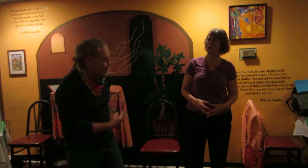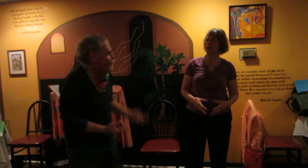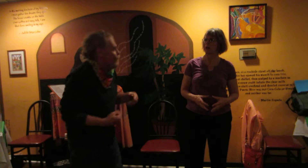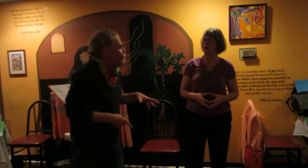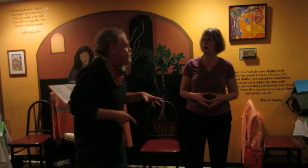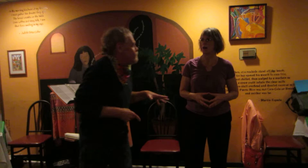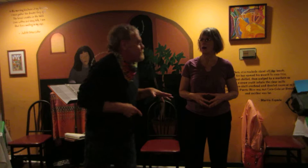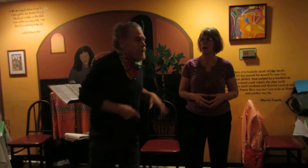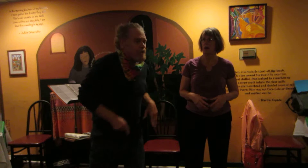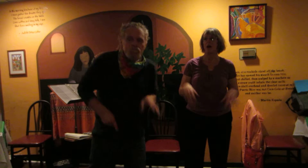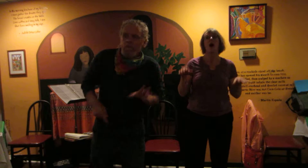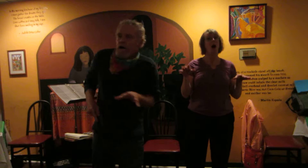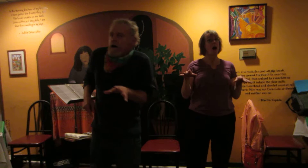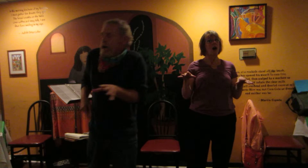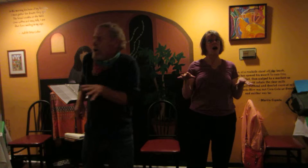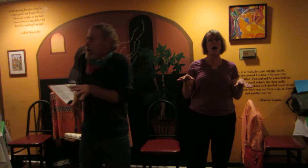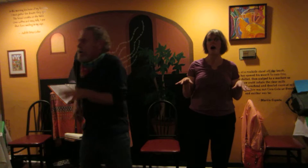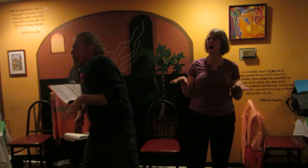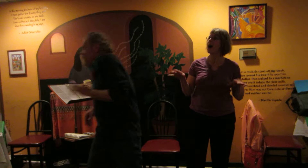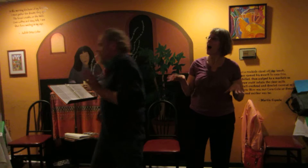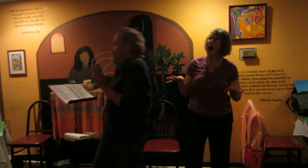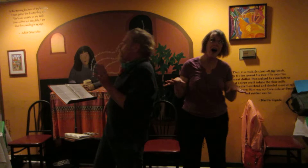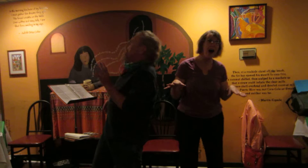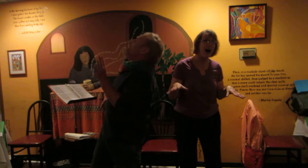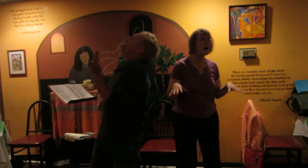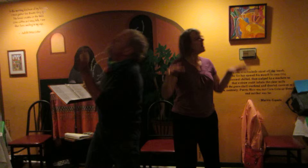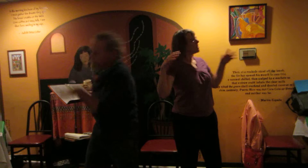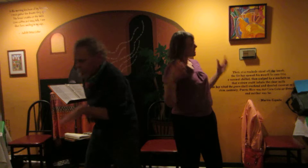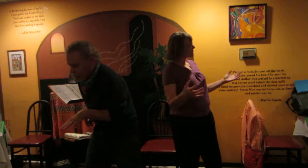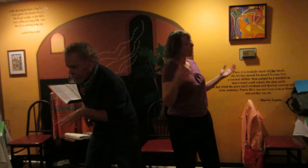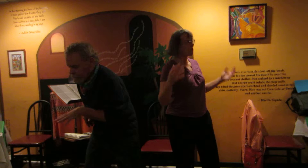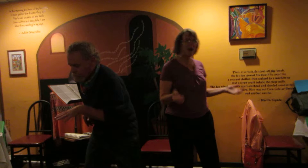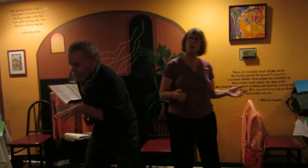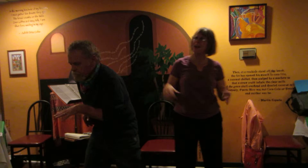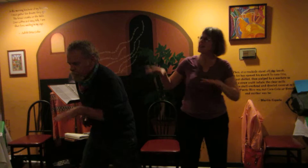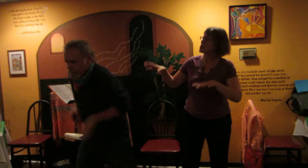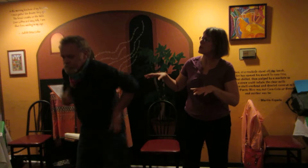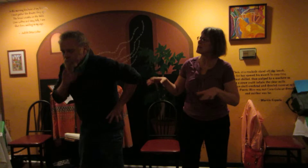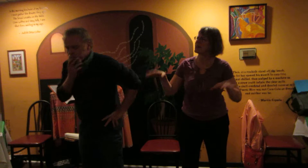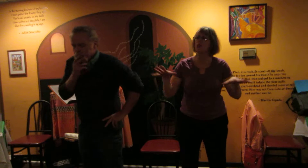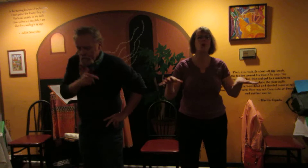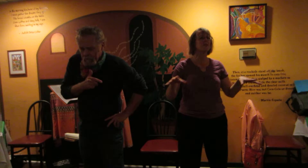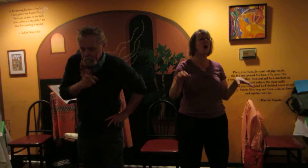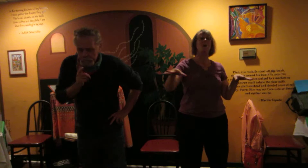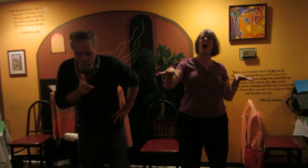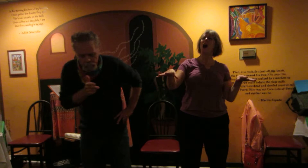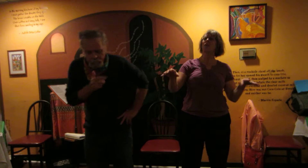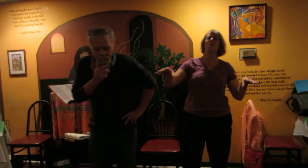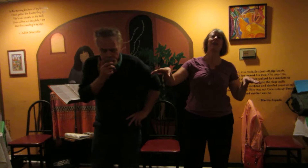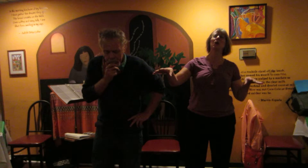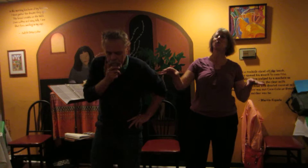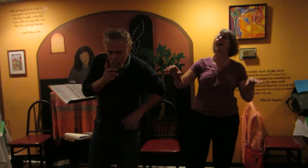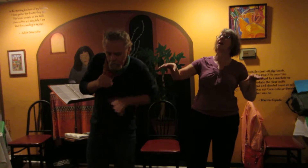okay if there are holes in your sack. Ha ha ha ha. Ha ha ha. You're so right. But like the turtle and the tortoise going